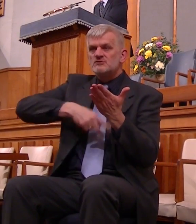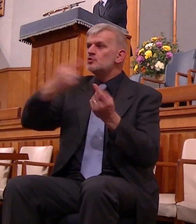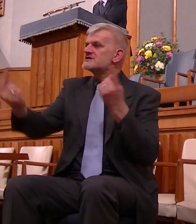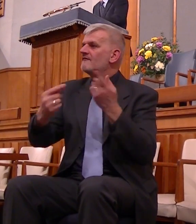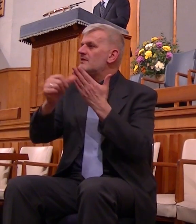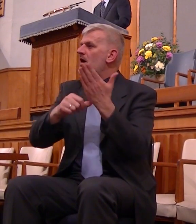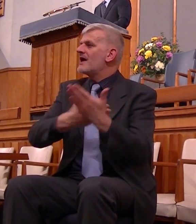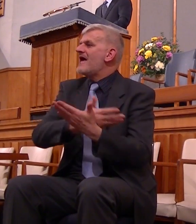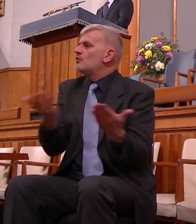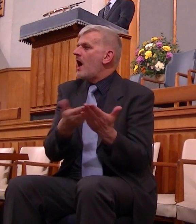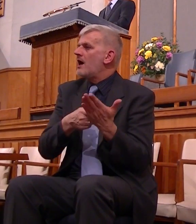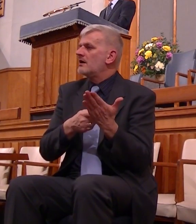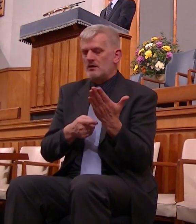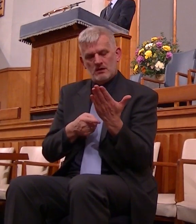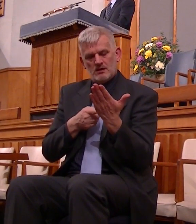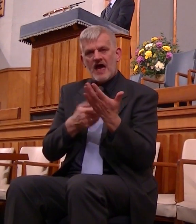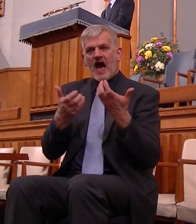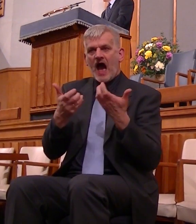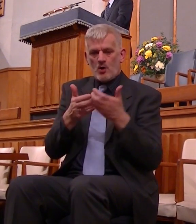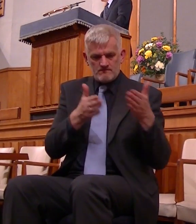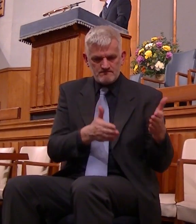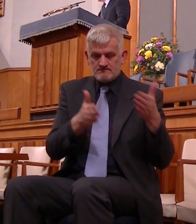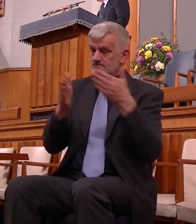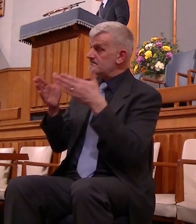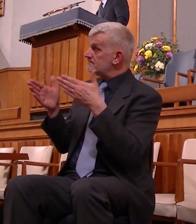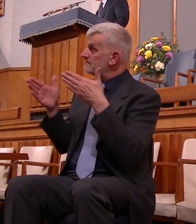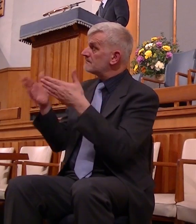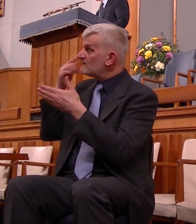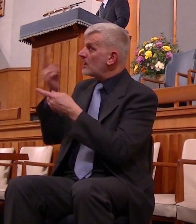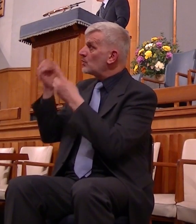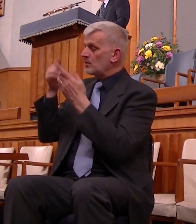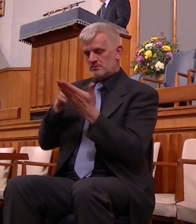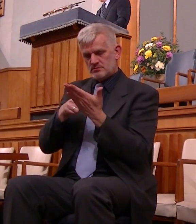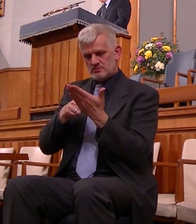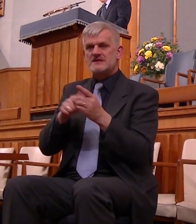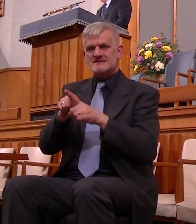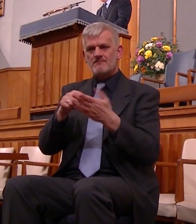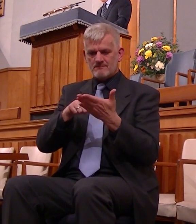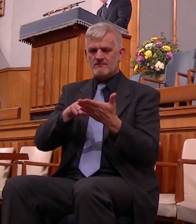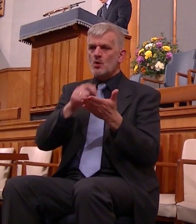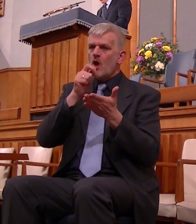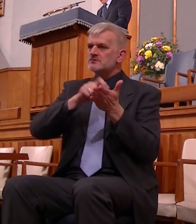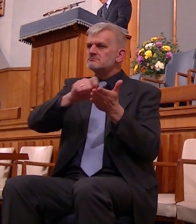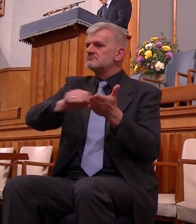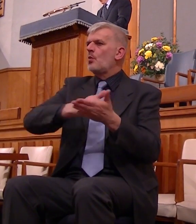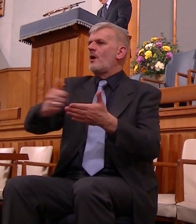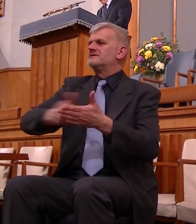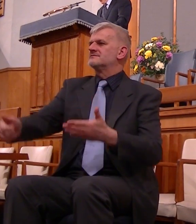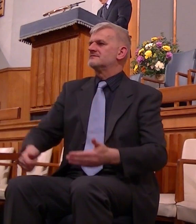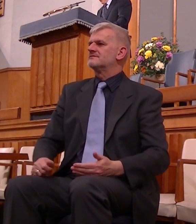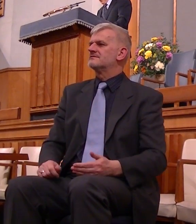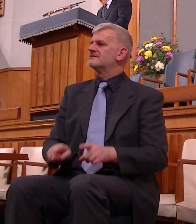way back to God is always described boldly in the same terms and this is a tremendous example